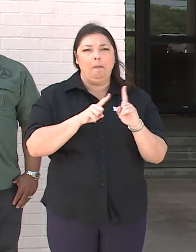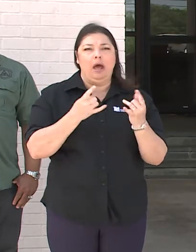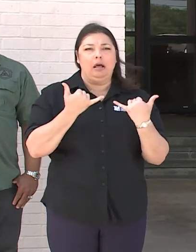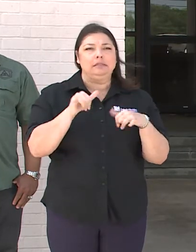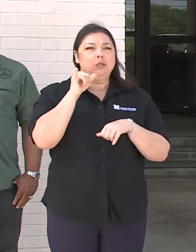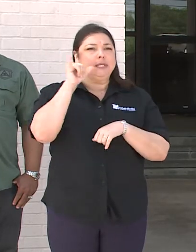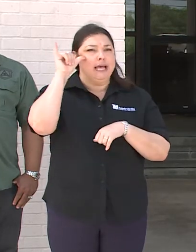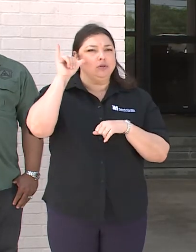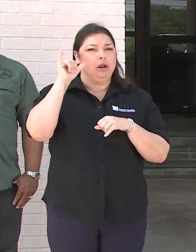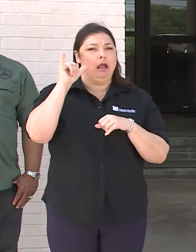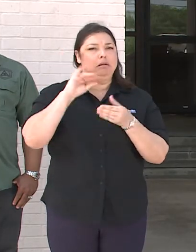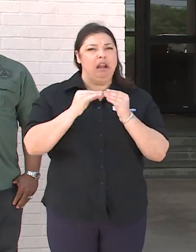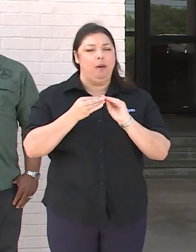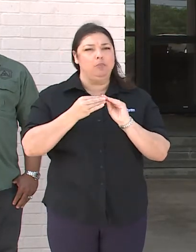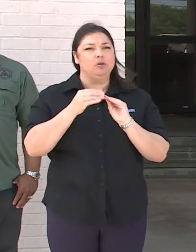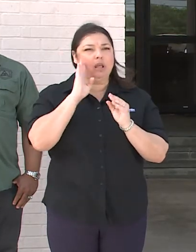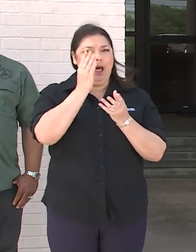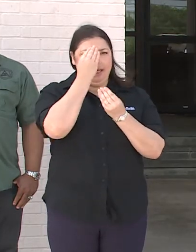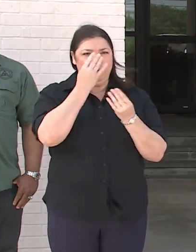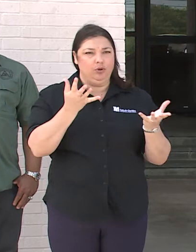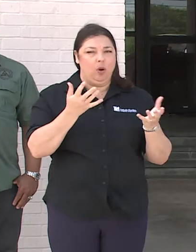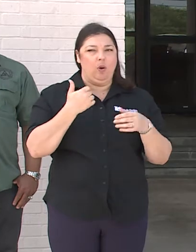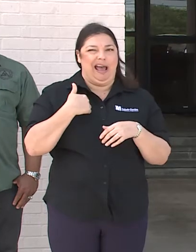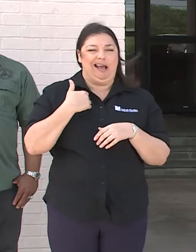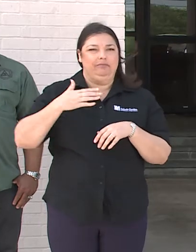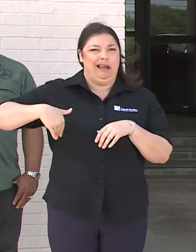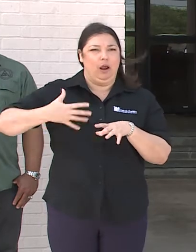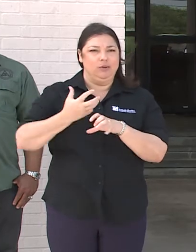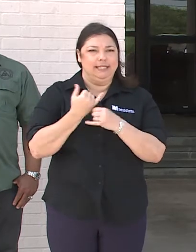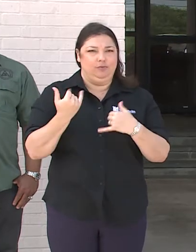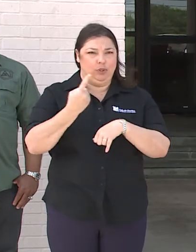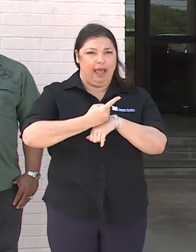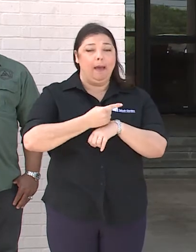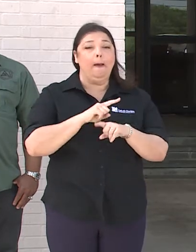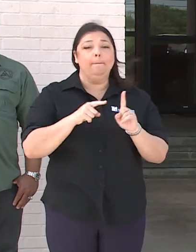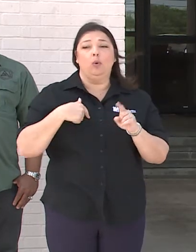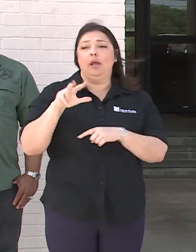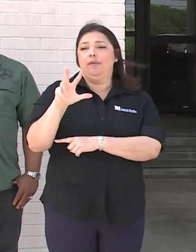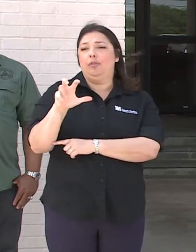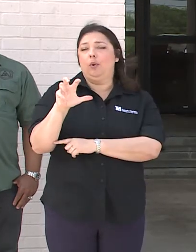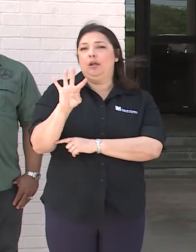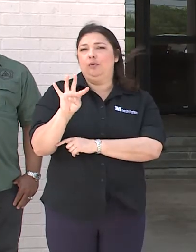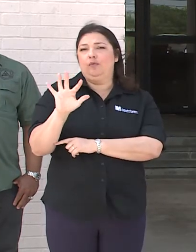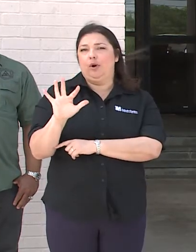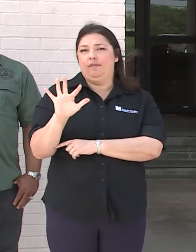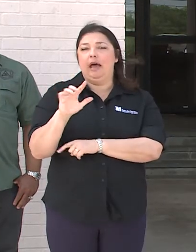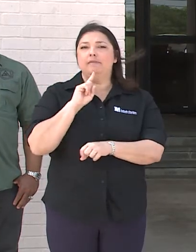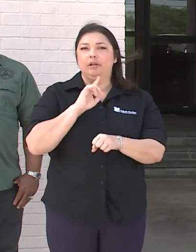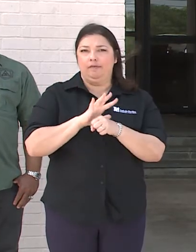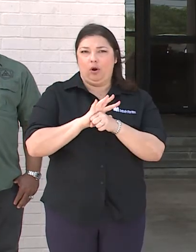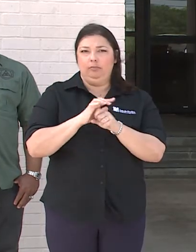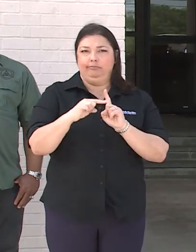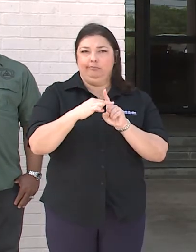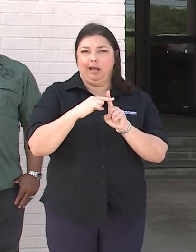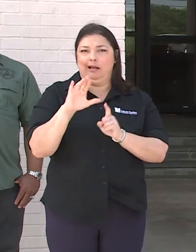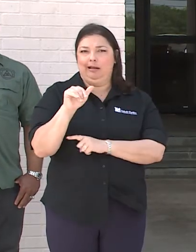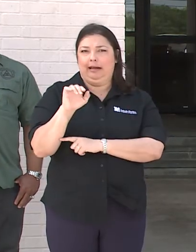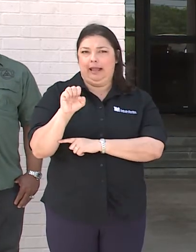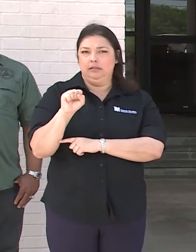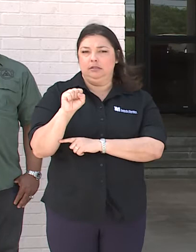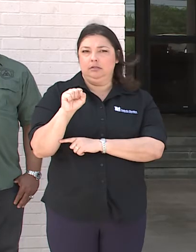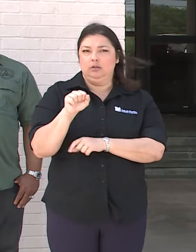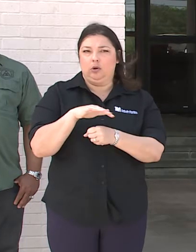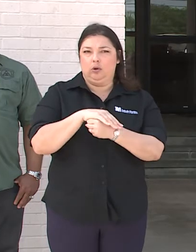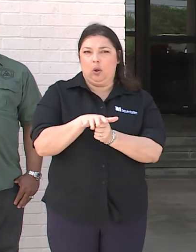yesterday as I haven't received the noon update as we're here. Right now we have 345 confirmed cases of COVID